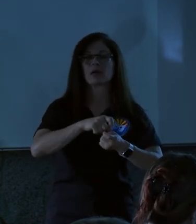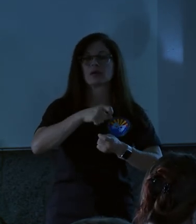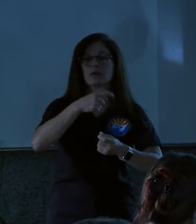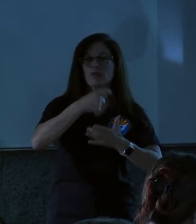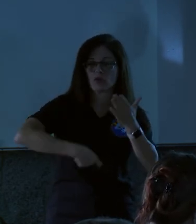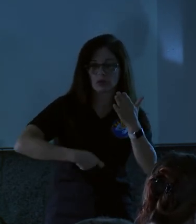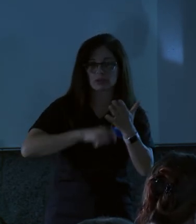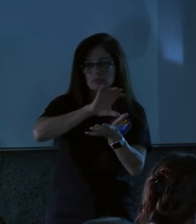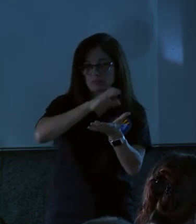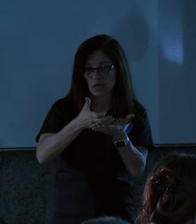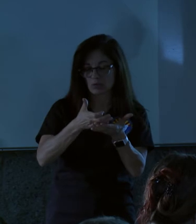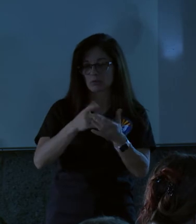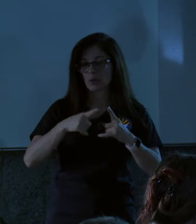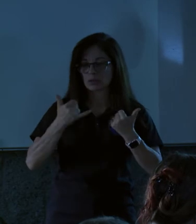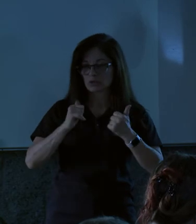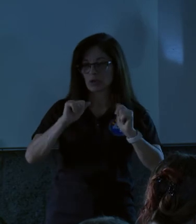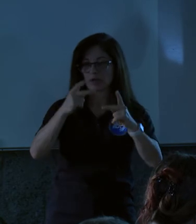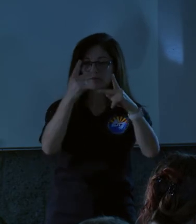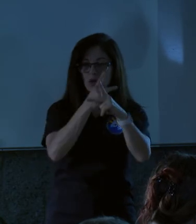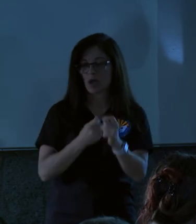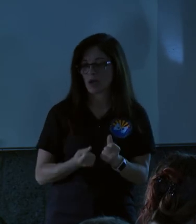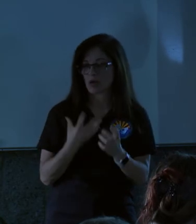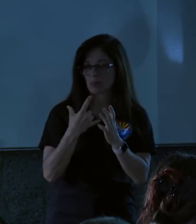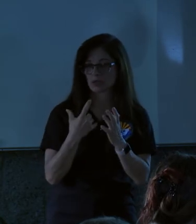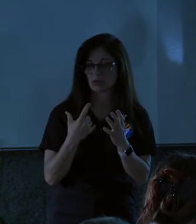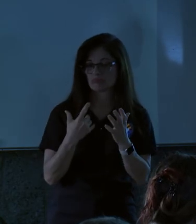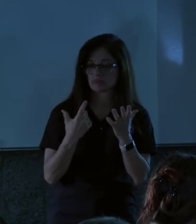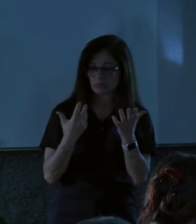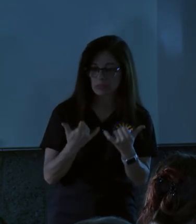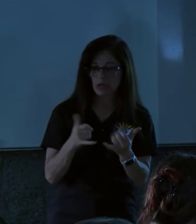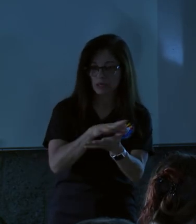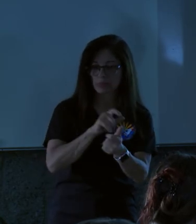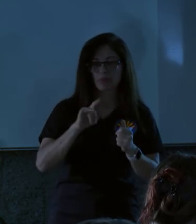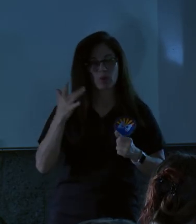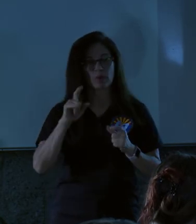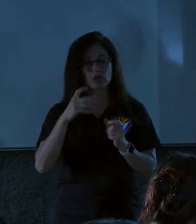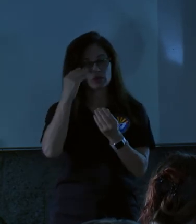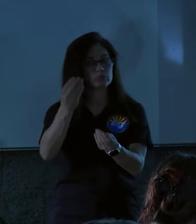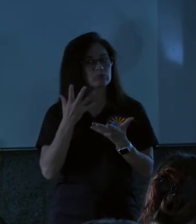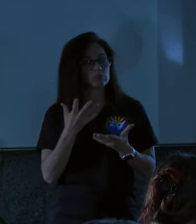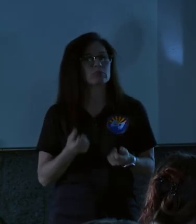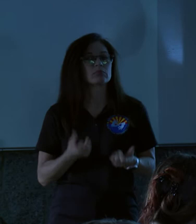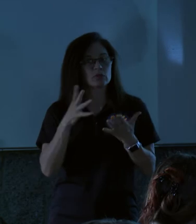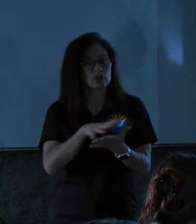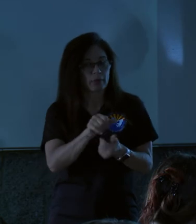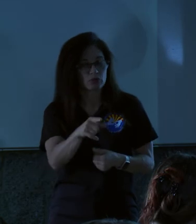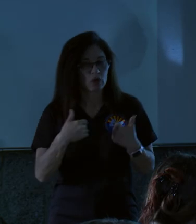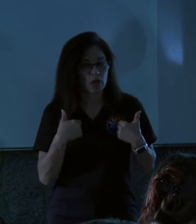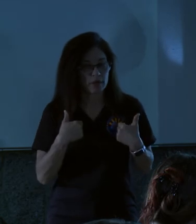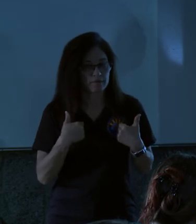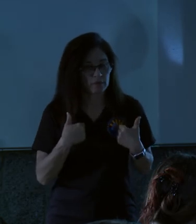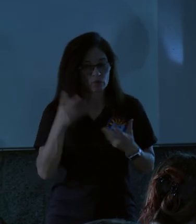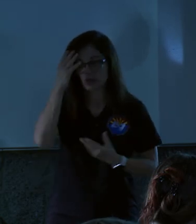We're still calculating what the dollar amounts are, and that's why we need for you to report into us what damage you have,